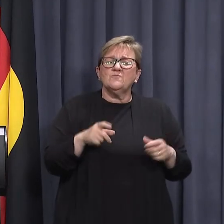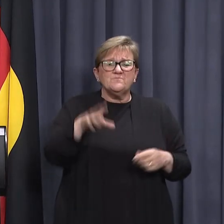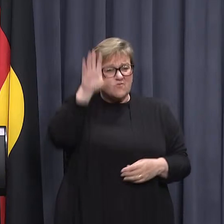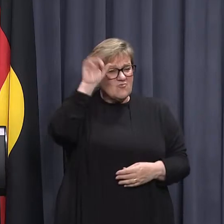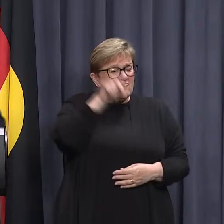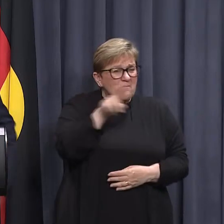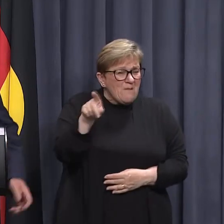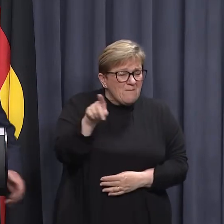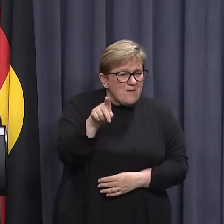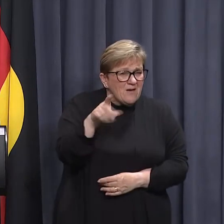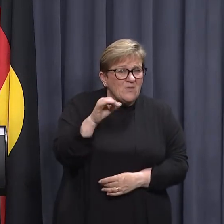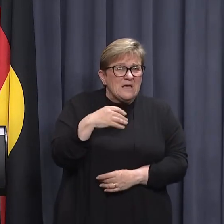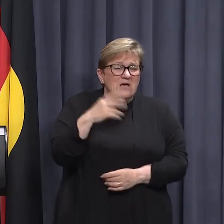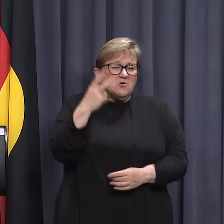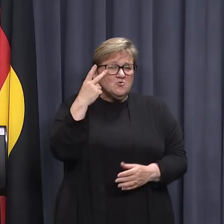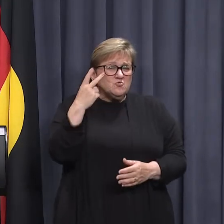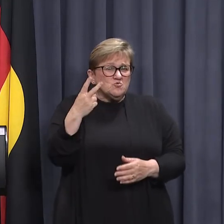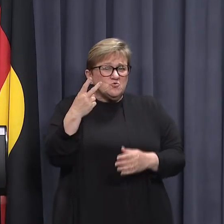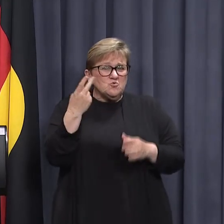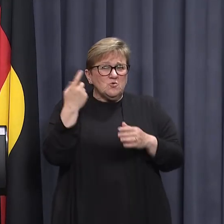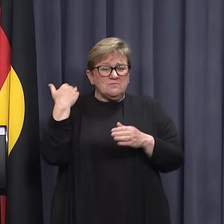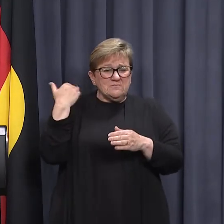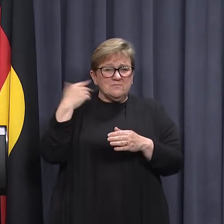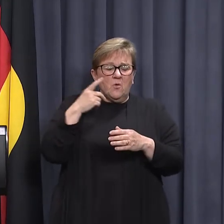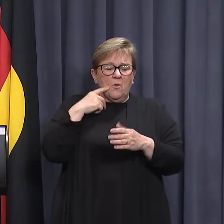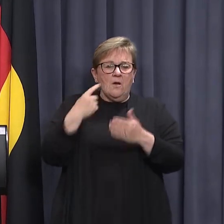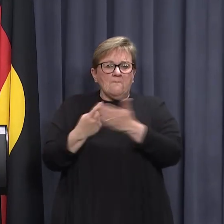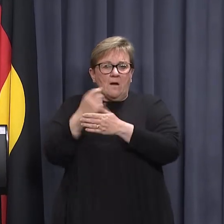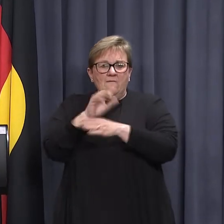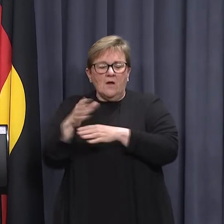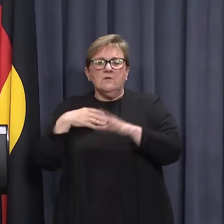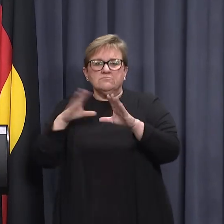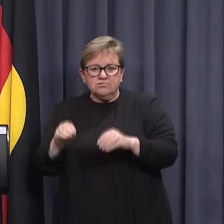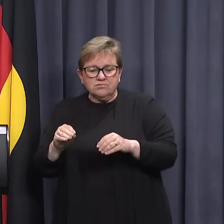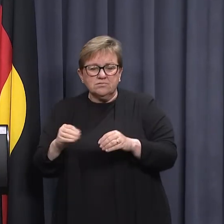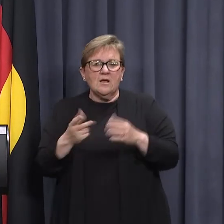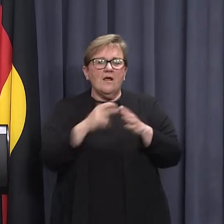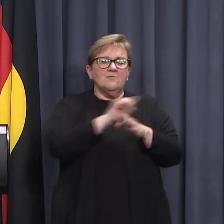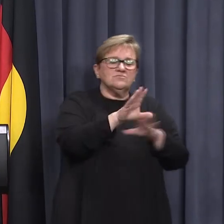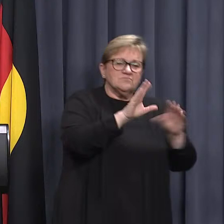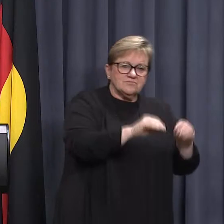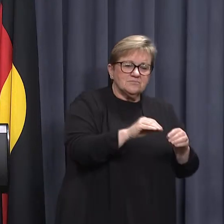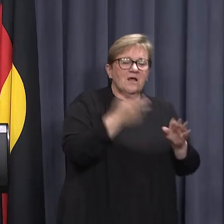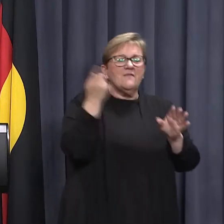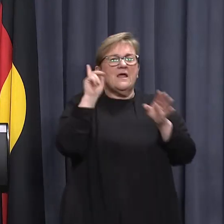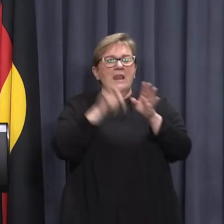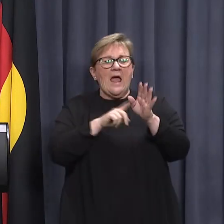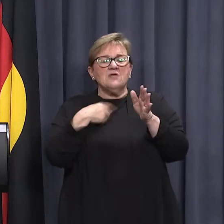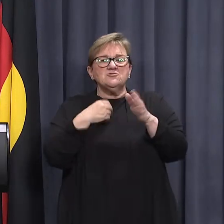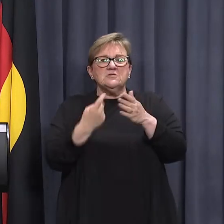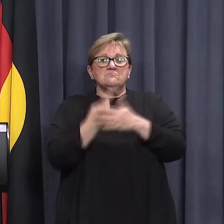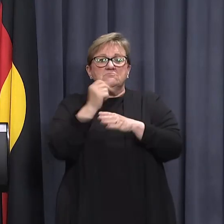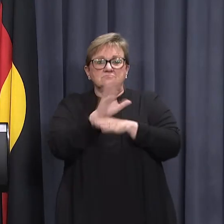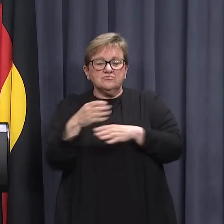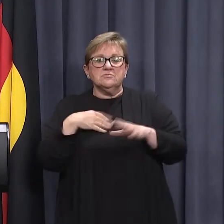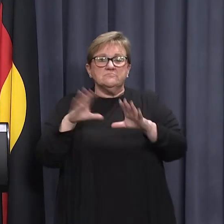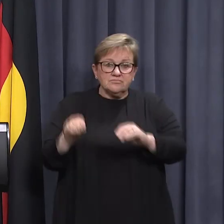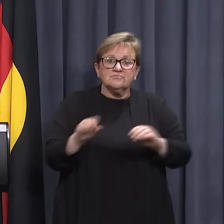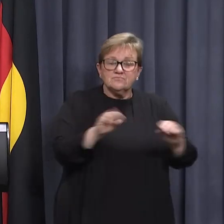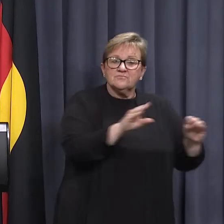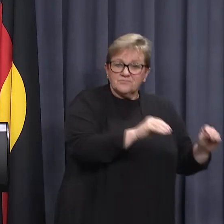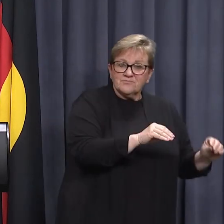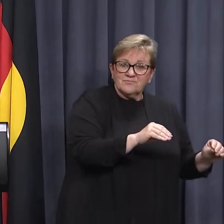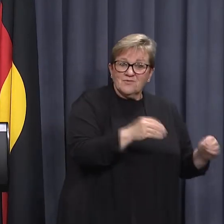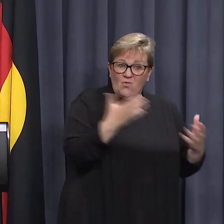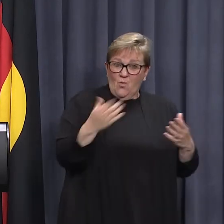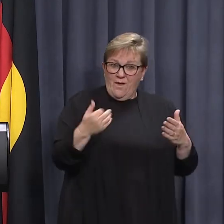remember, we had two outbreaks earlier this year. We managed to eliminate that. We had an outbreak in June of last year. We managed to eliminate that. Every outbreak